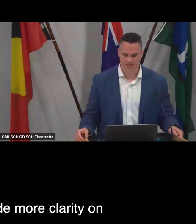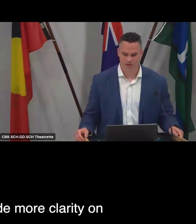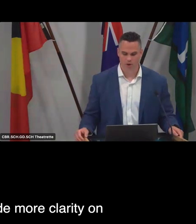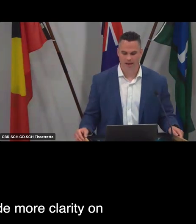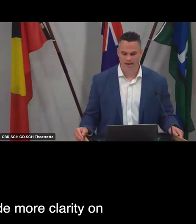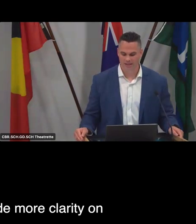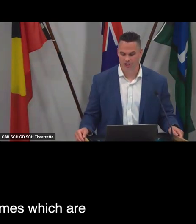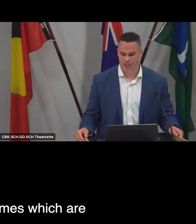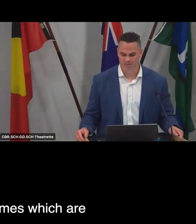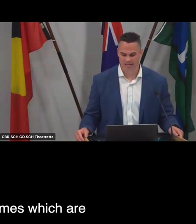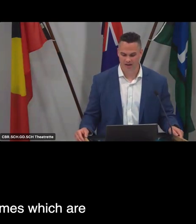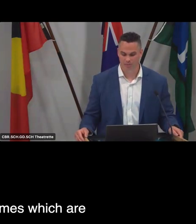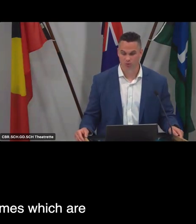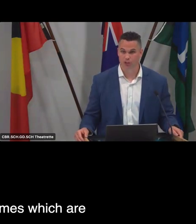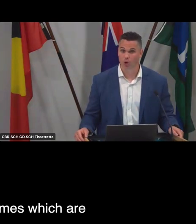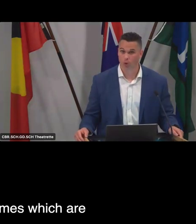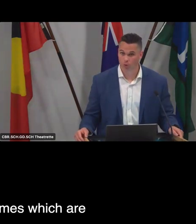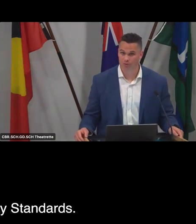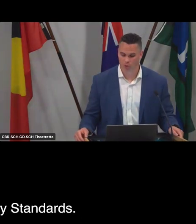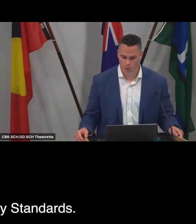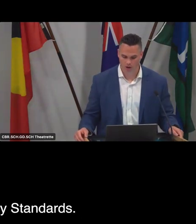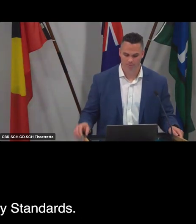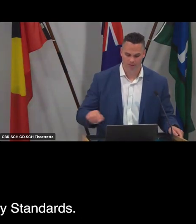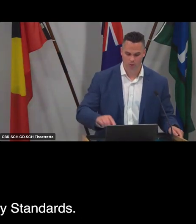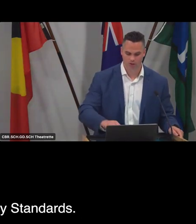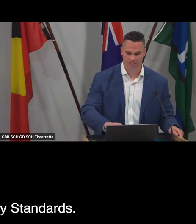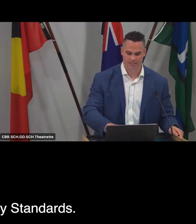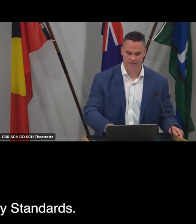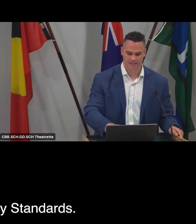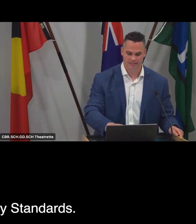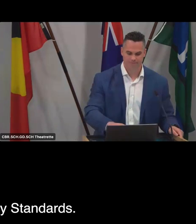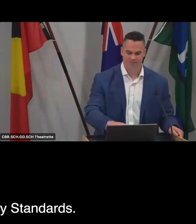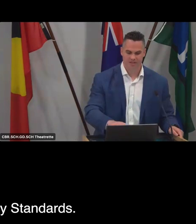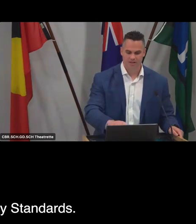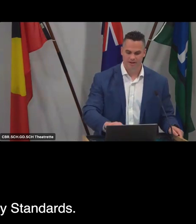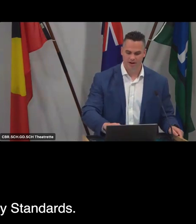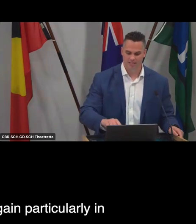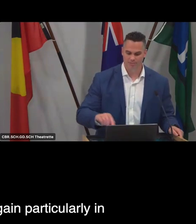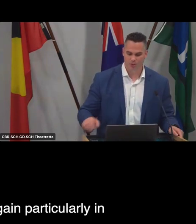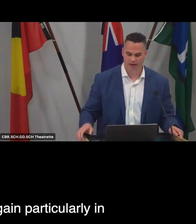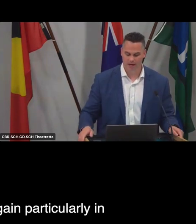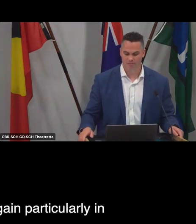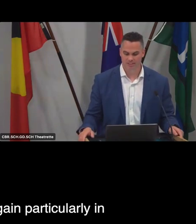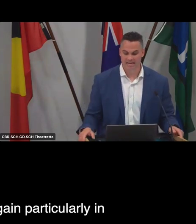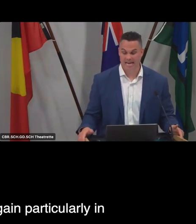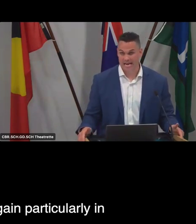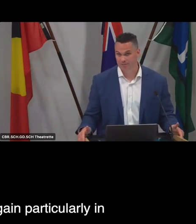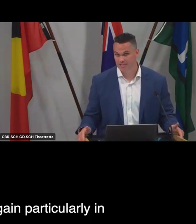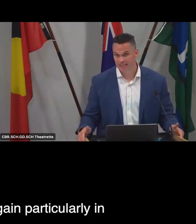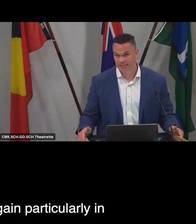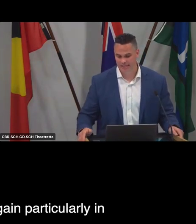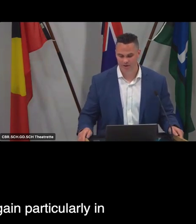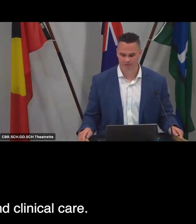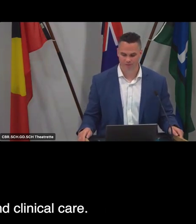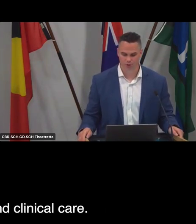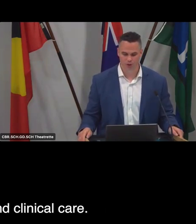clarity on how you can achieve the outcomes which are already required by the quality standards. There are some new outcomes, again